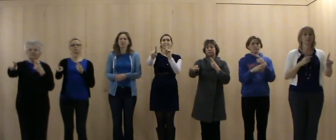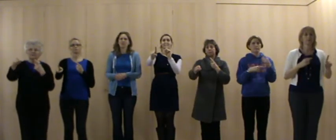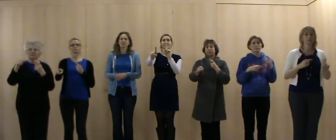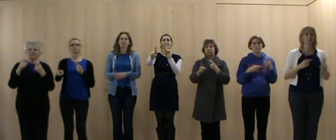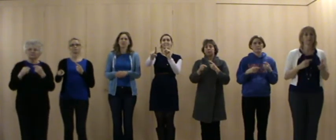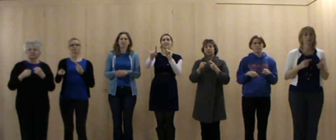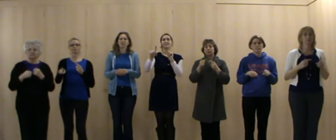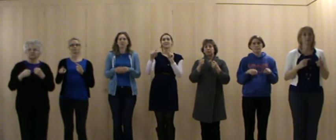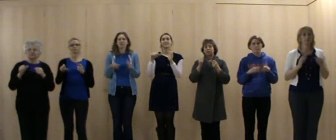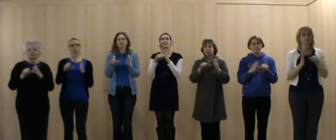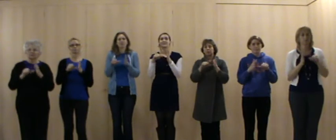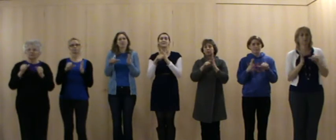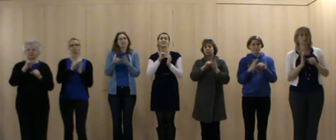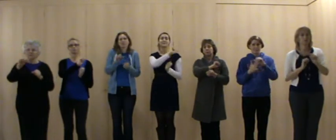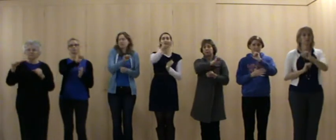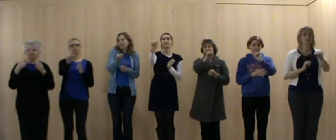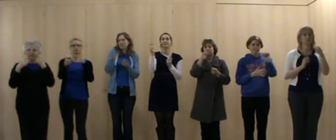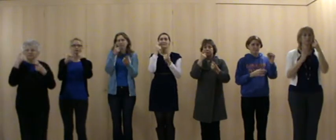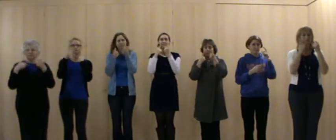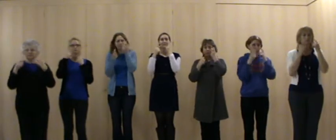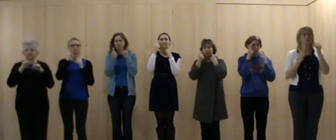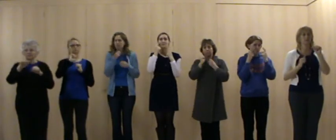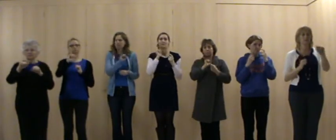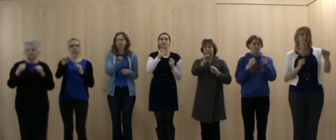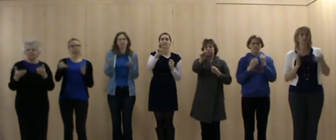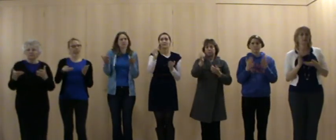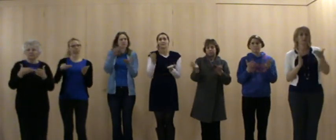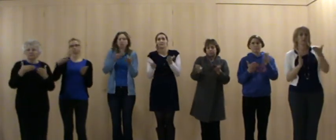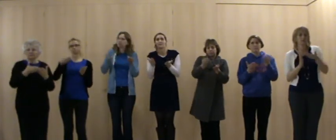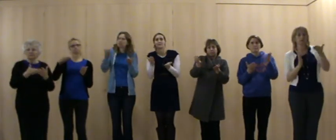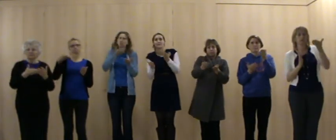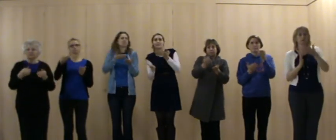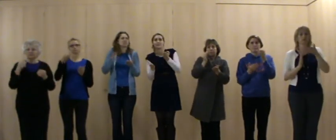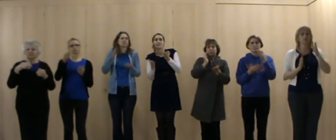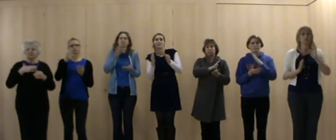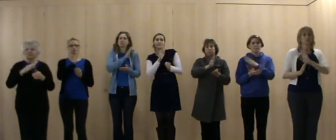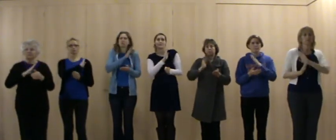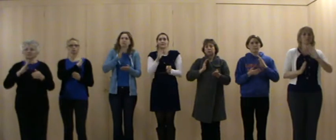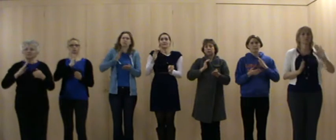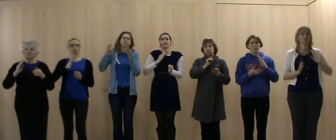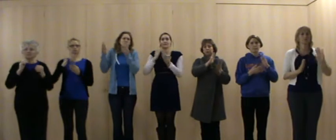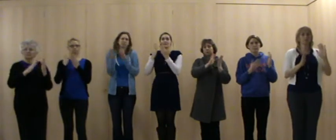No tears add to their hardship as the soldiers pass along.